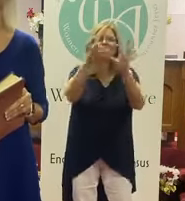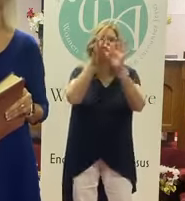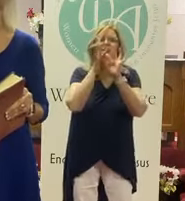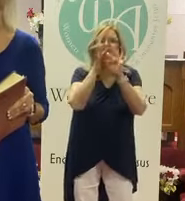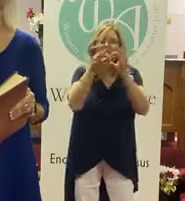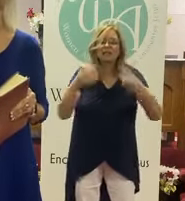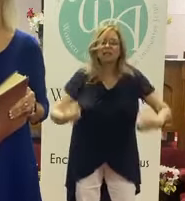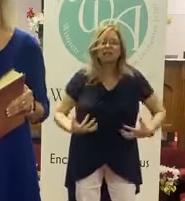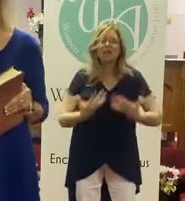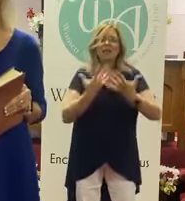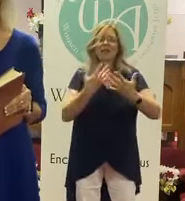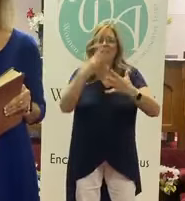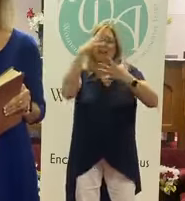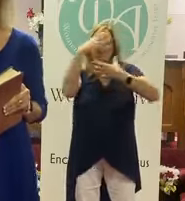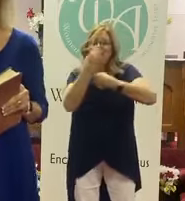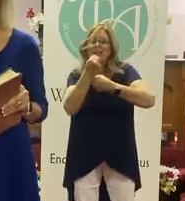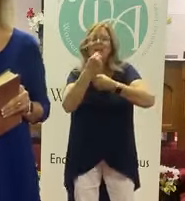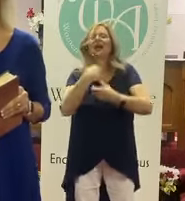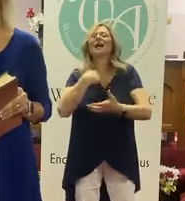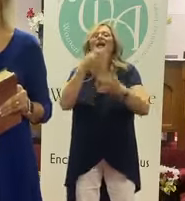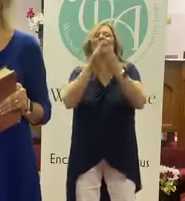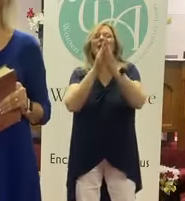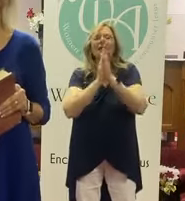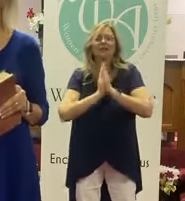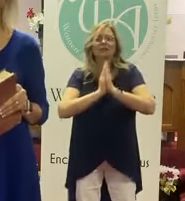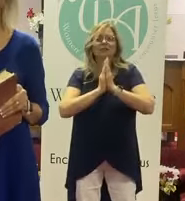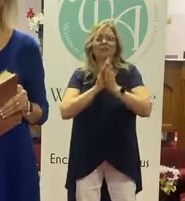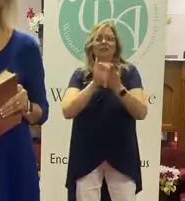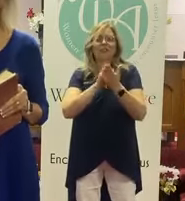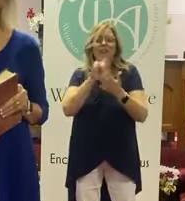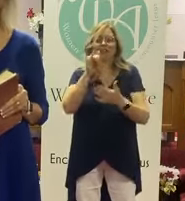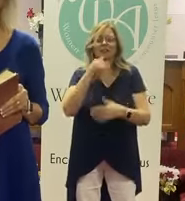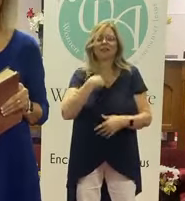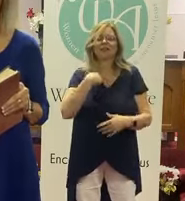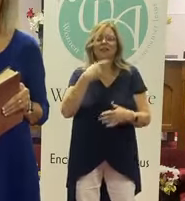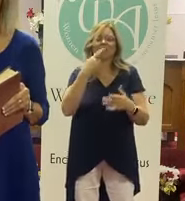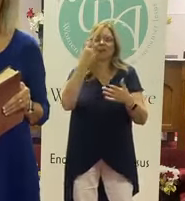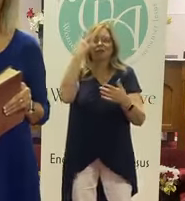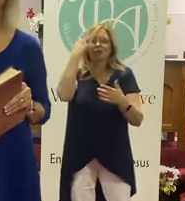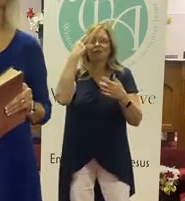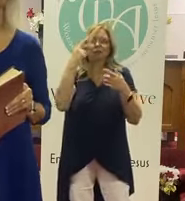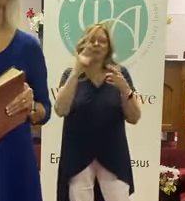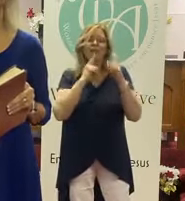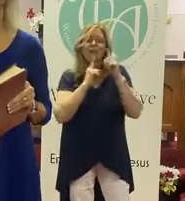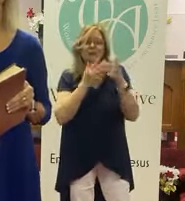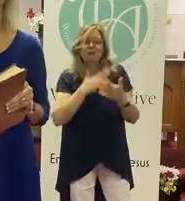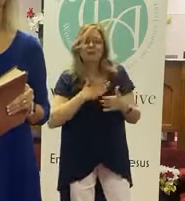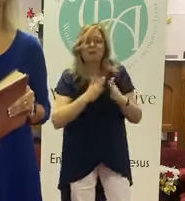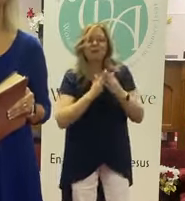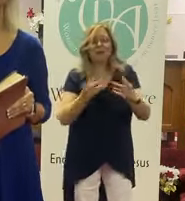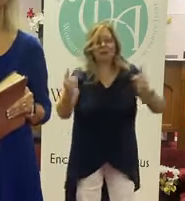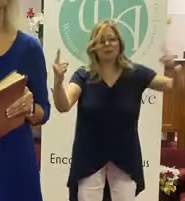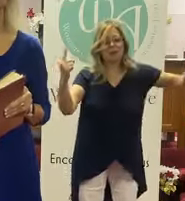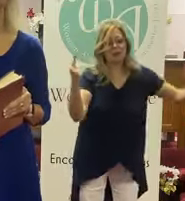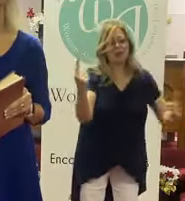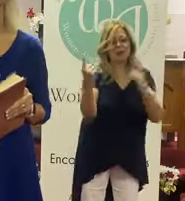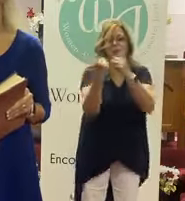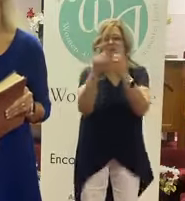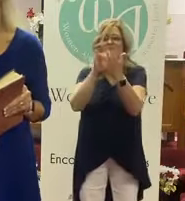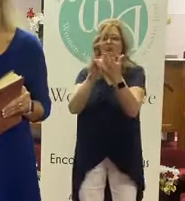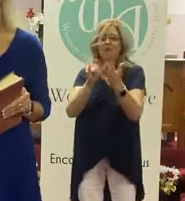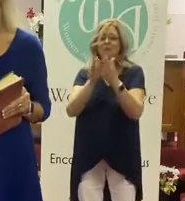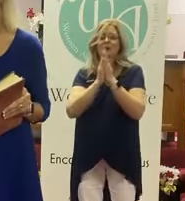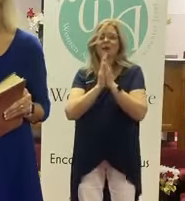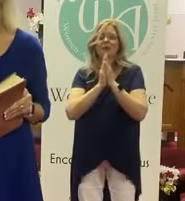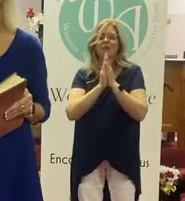faith. Faith to believe. God, I ask you for the nations. It's been my prayer forever. And when I come back to that prayer, it